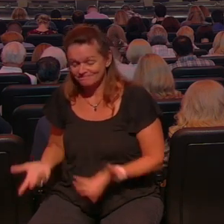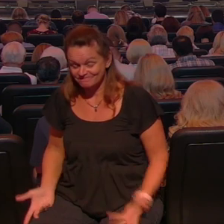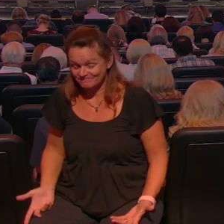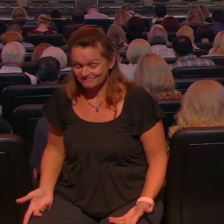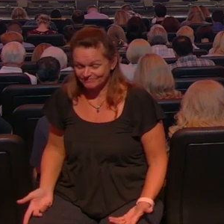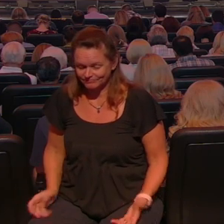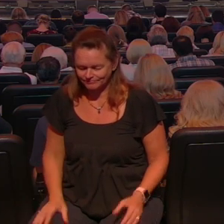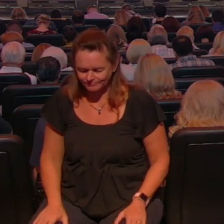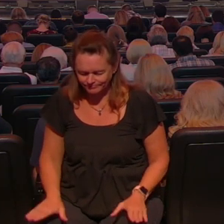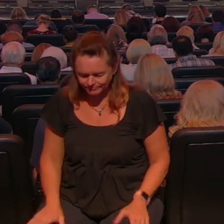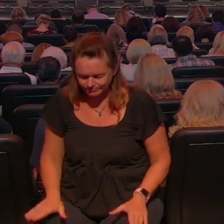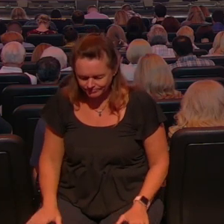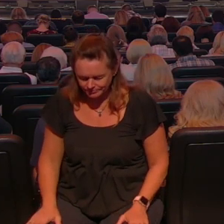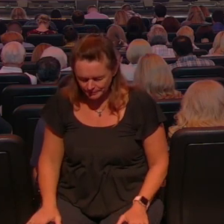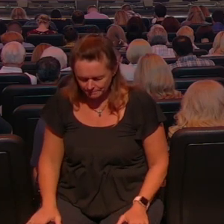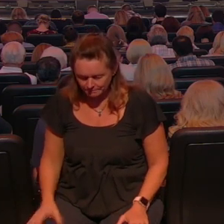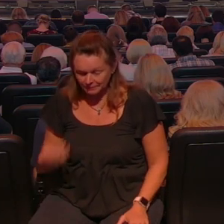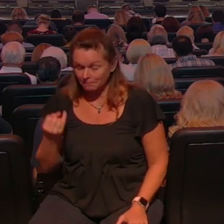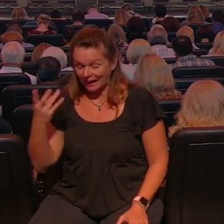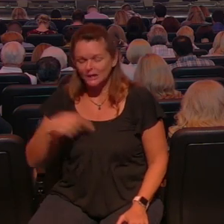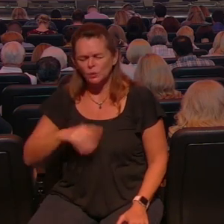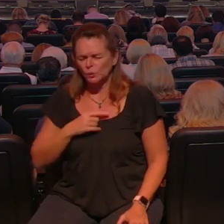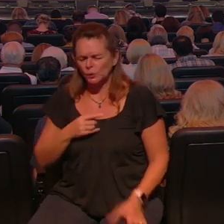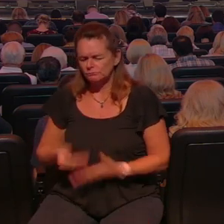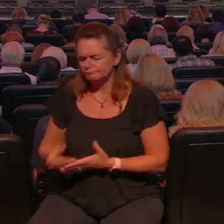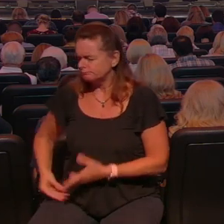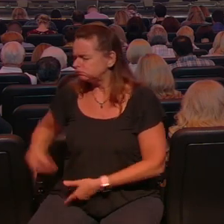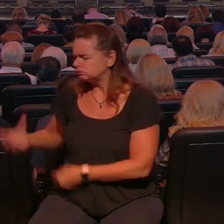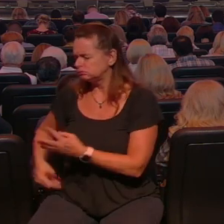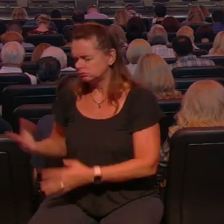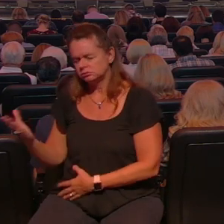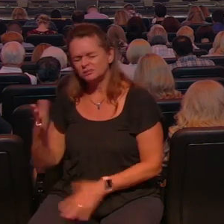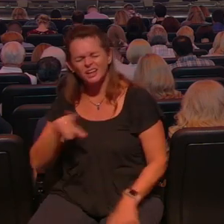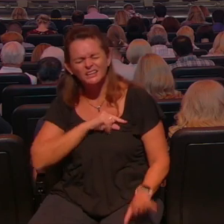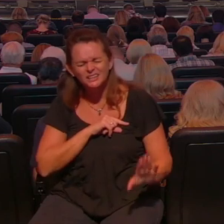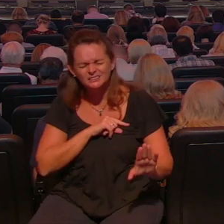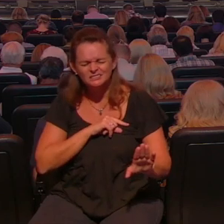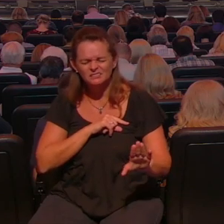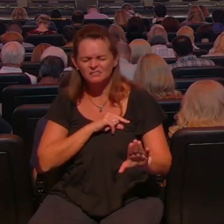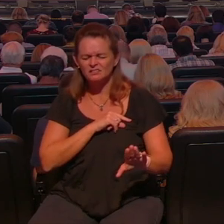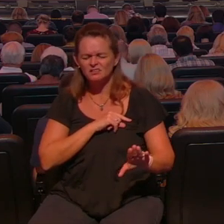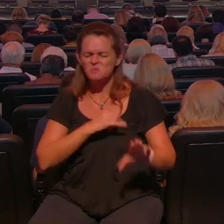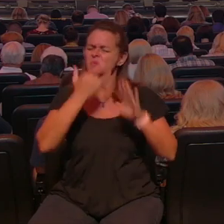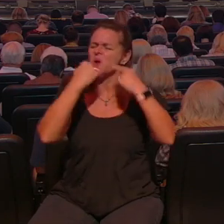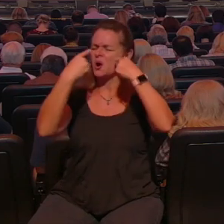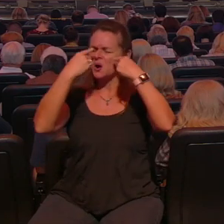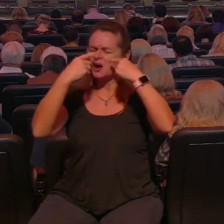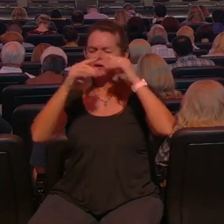and I know that many people struggle with that and I don't want you to feel guilty or condemned if you struggle in this area but